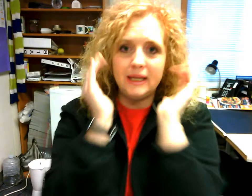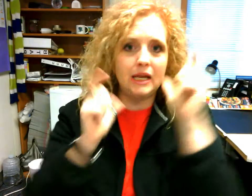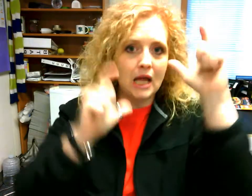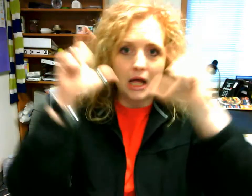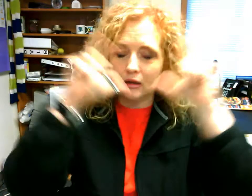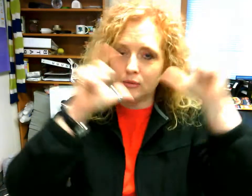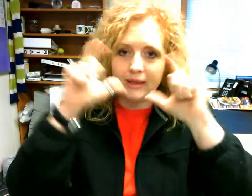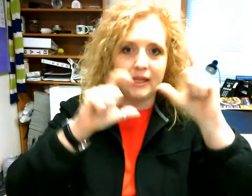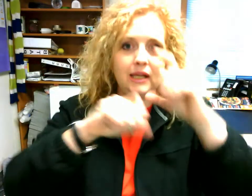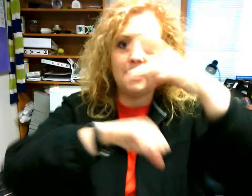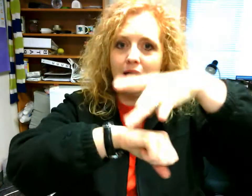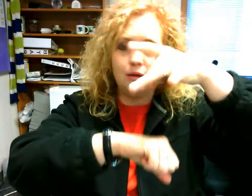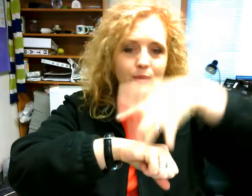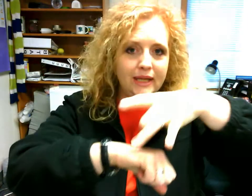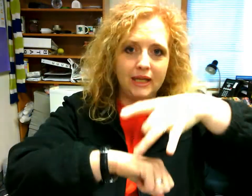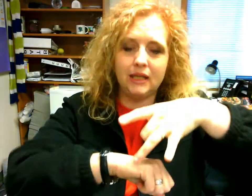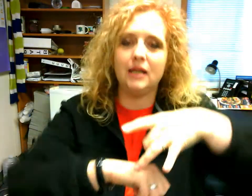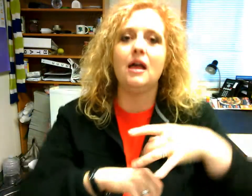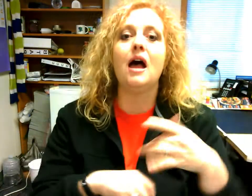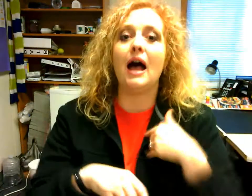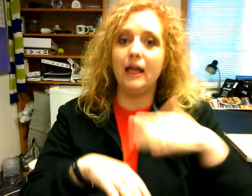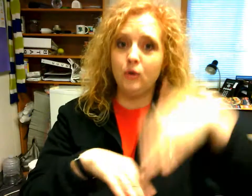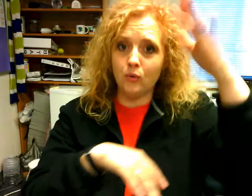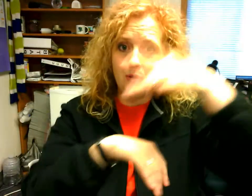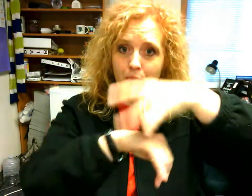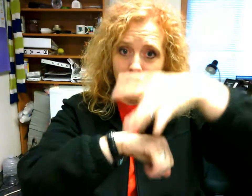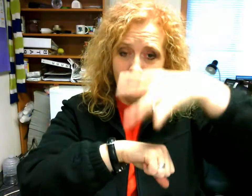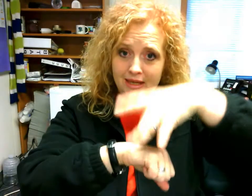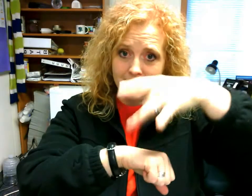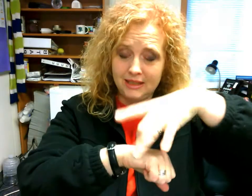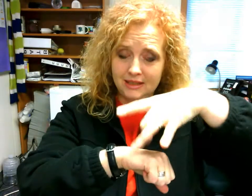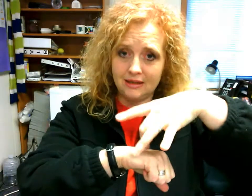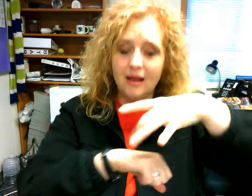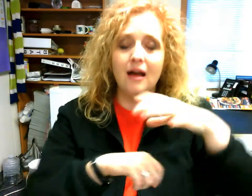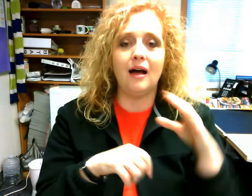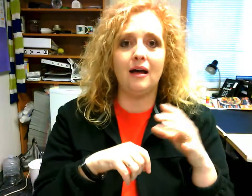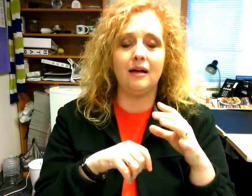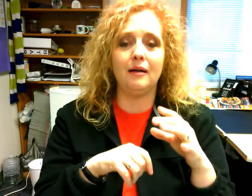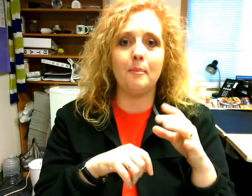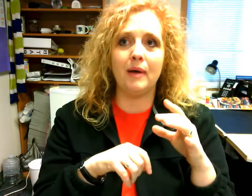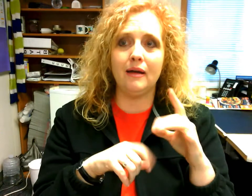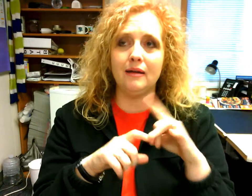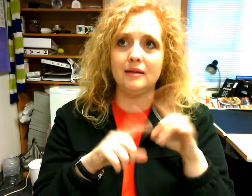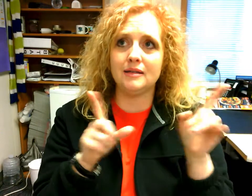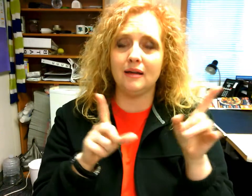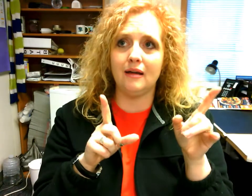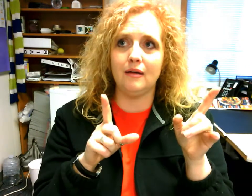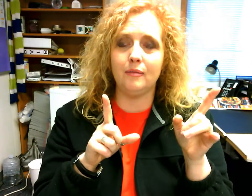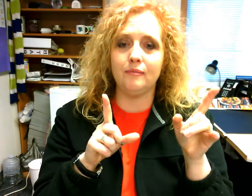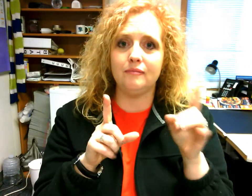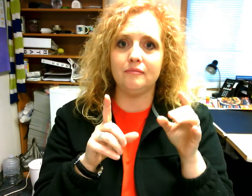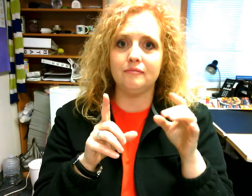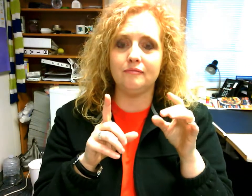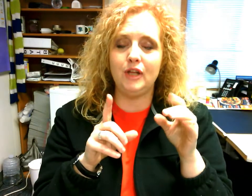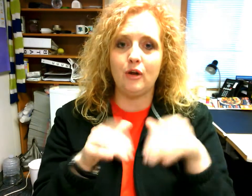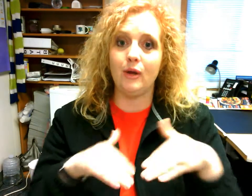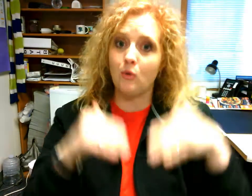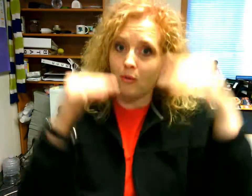Halloween Halloween Halloween I grew up with this uh but um you know in growing